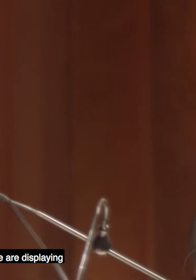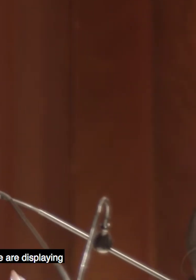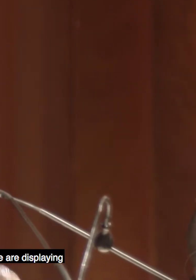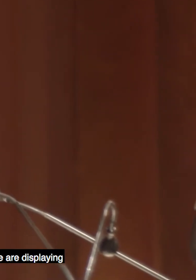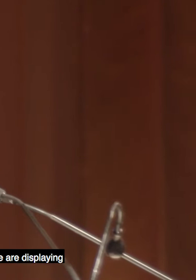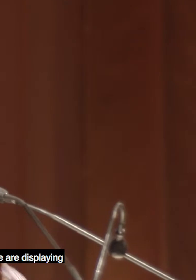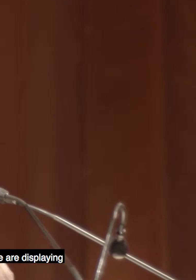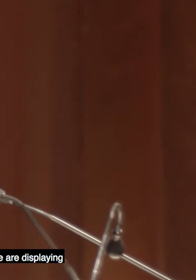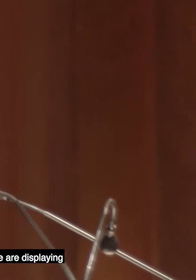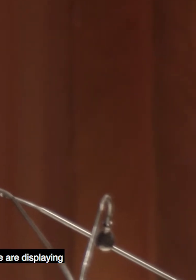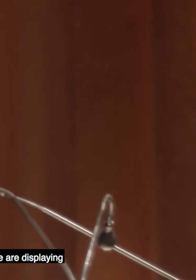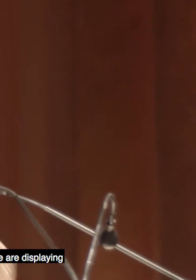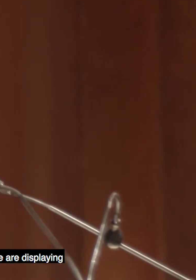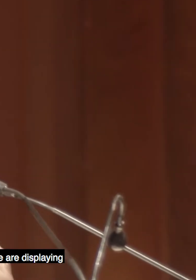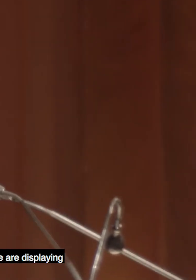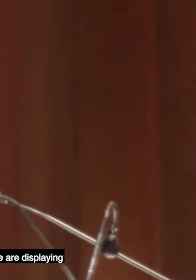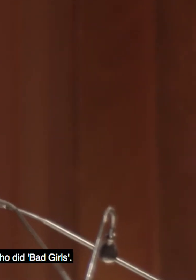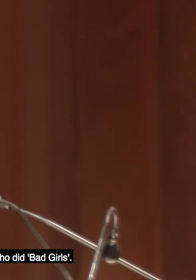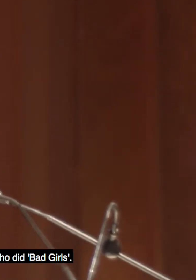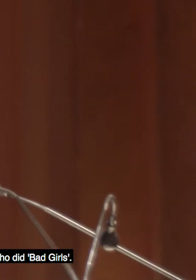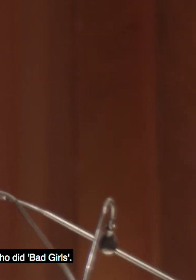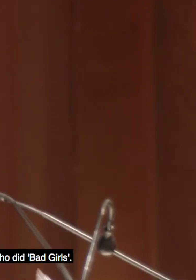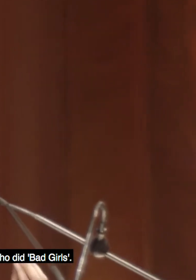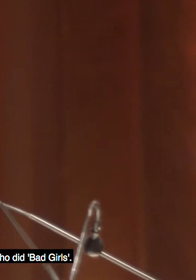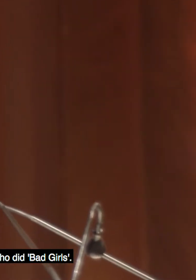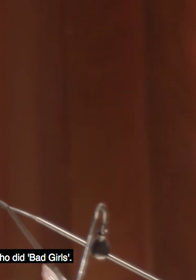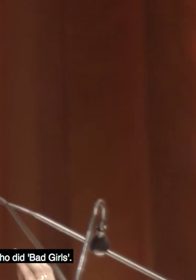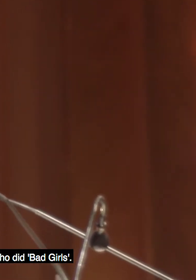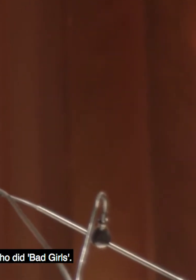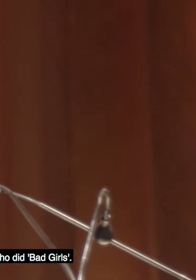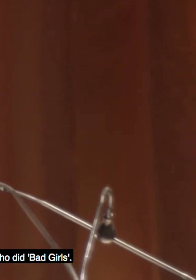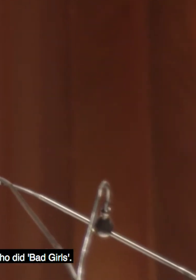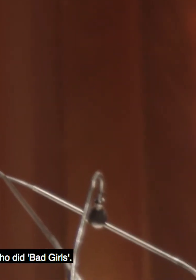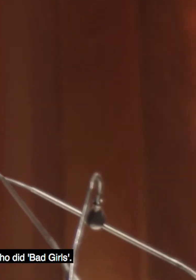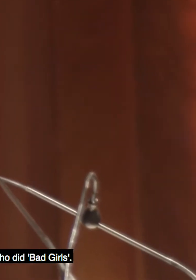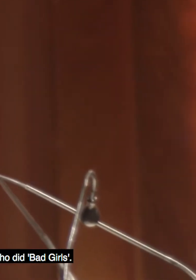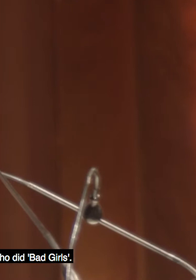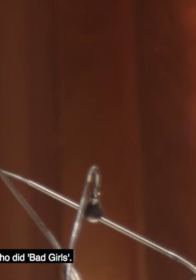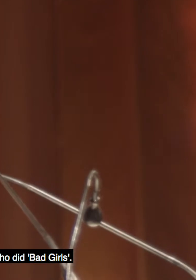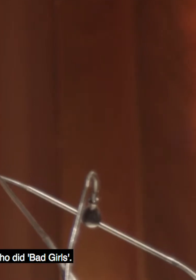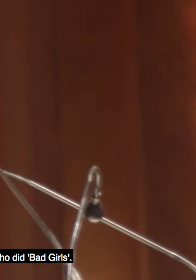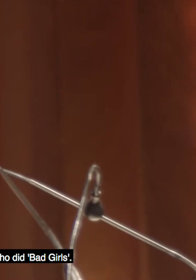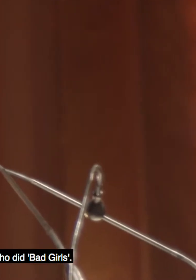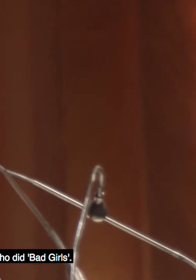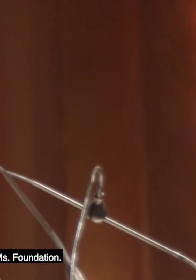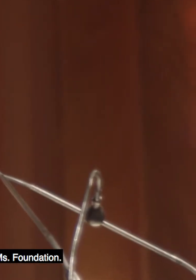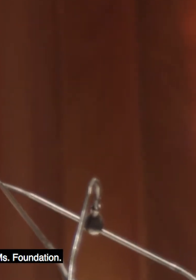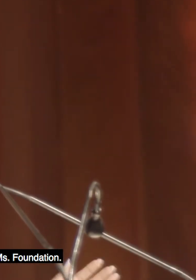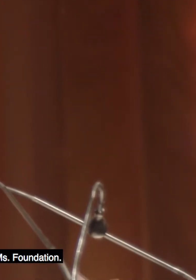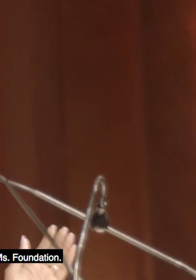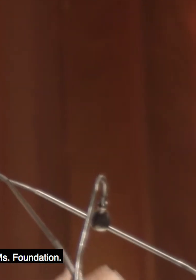color. And the artwork on the cover and that we are displaying with you tonight was done by Ann Chen, who did Bad Girls.